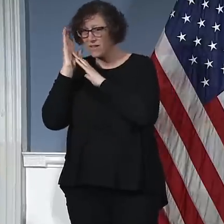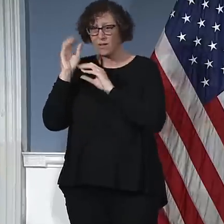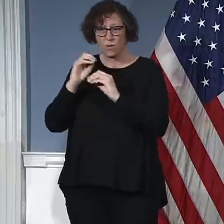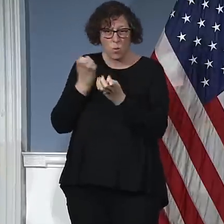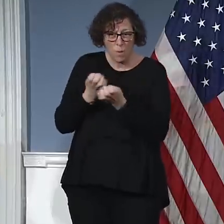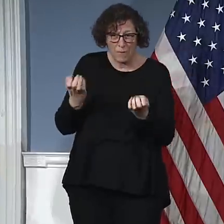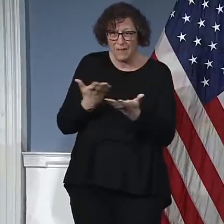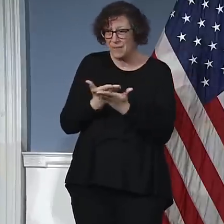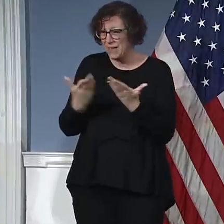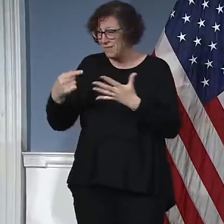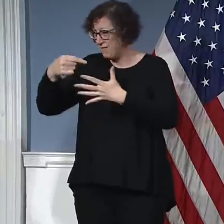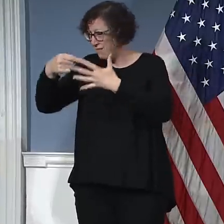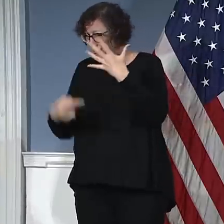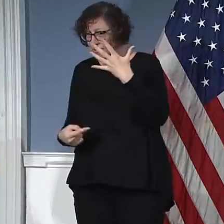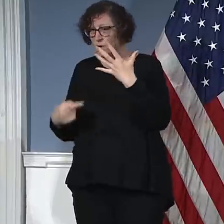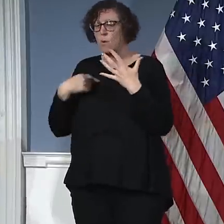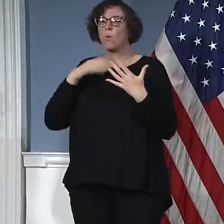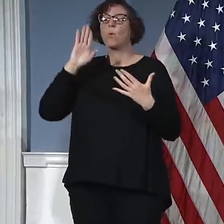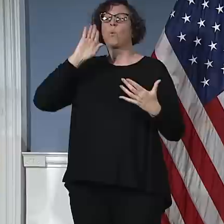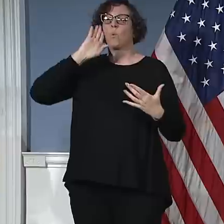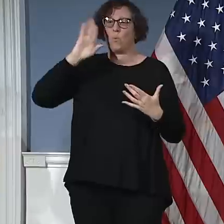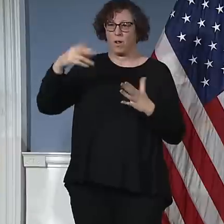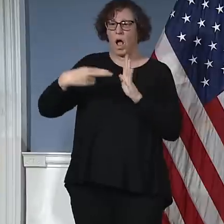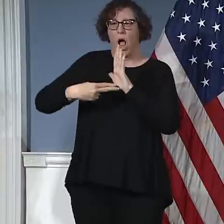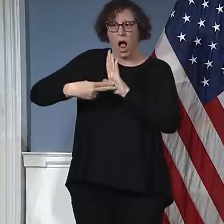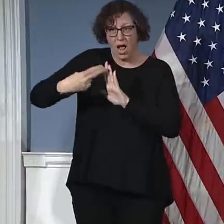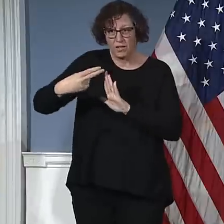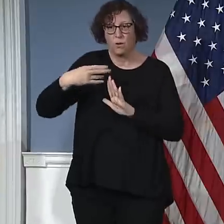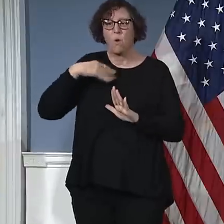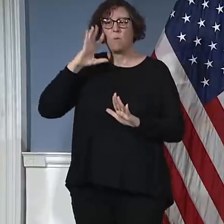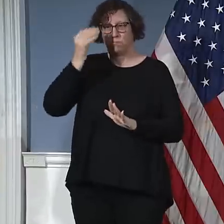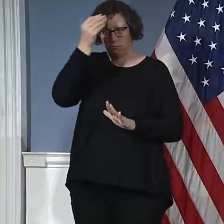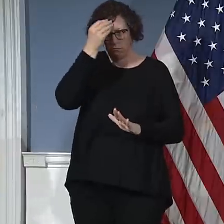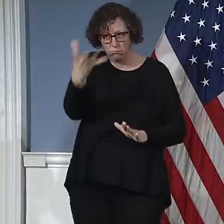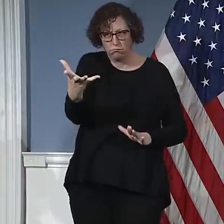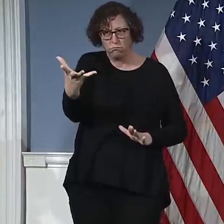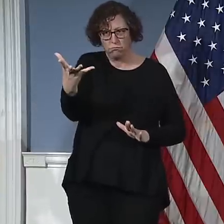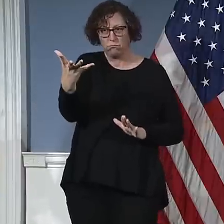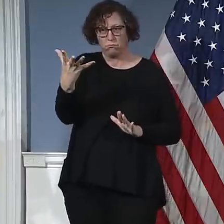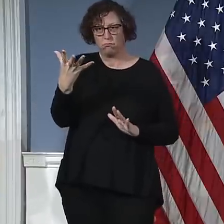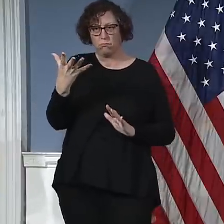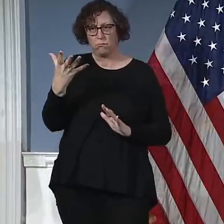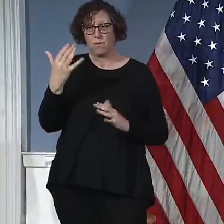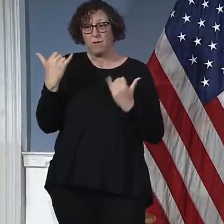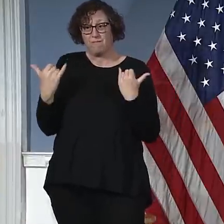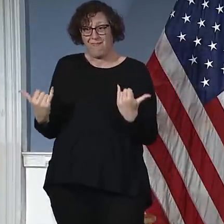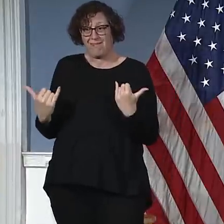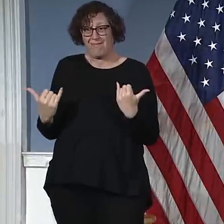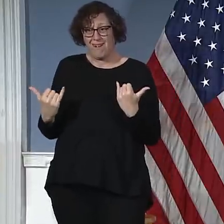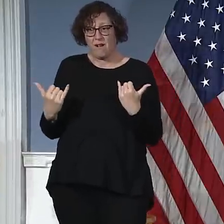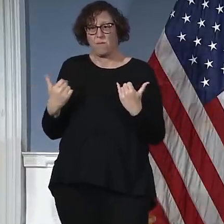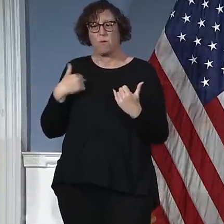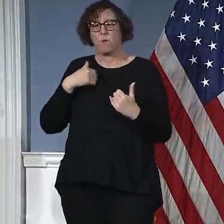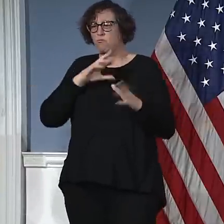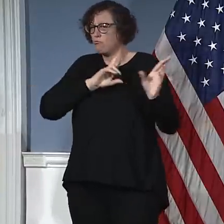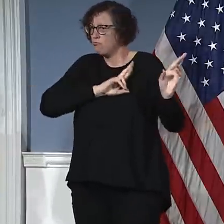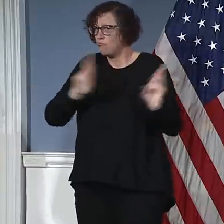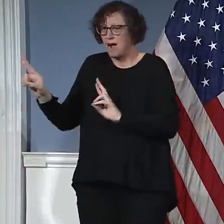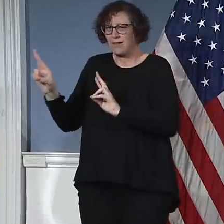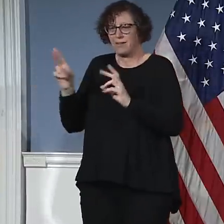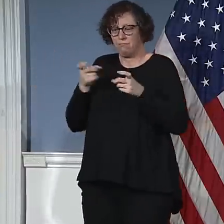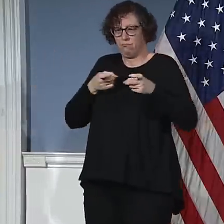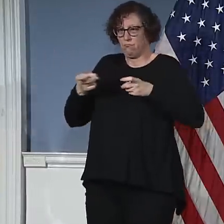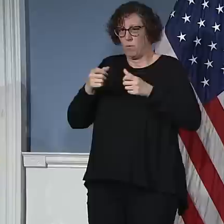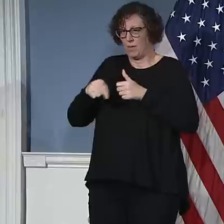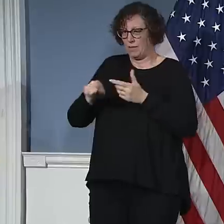have what we need going into next week, so that we are not making the kinds of decisions that you're talking about. And when I